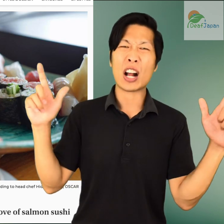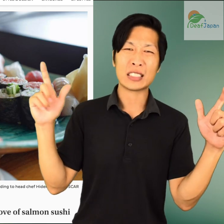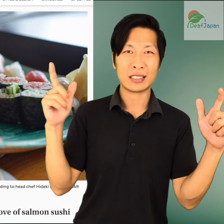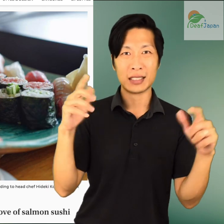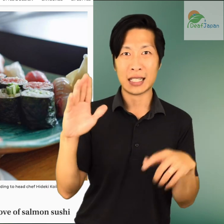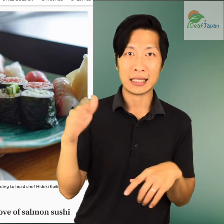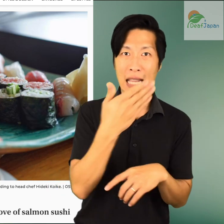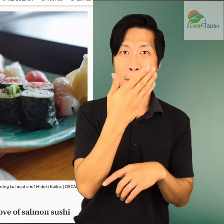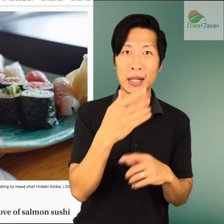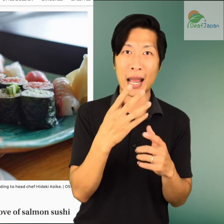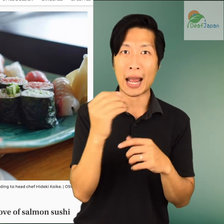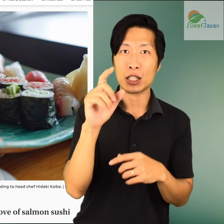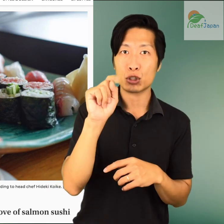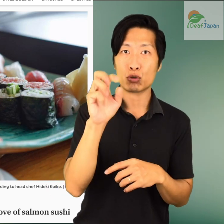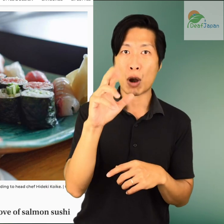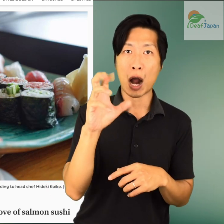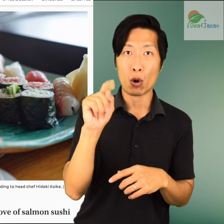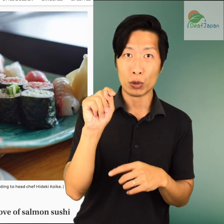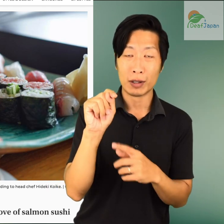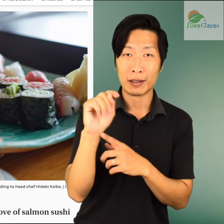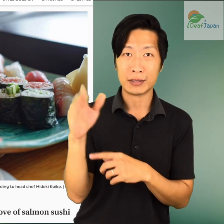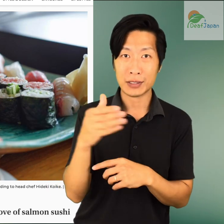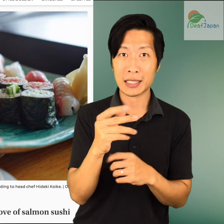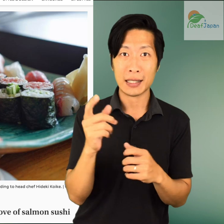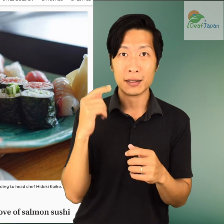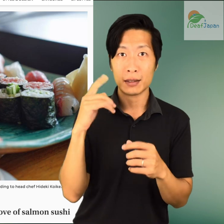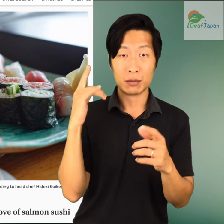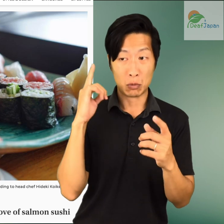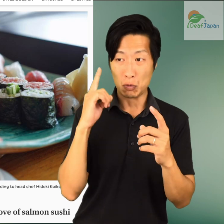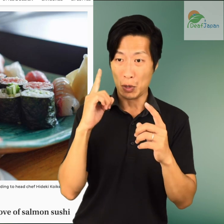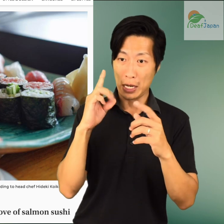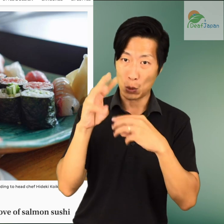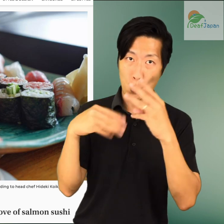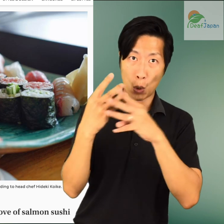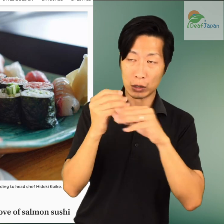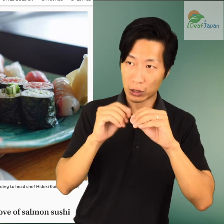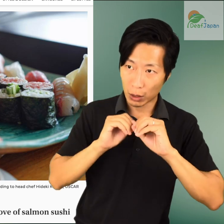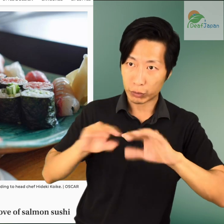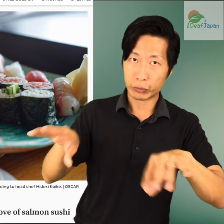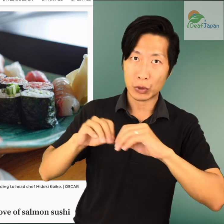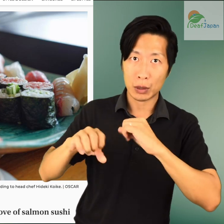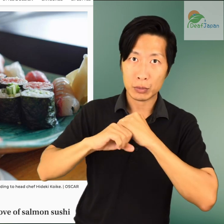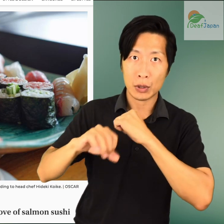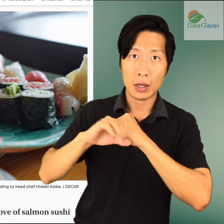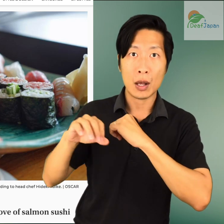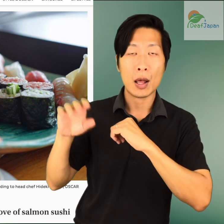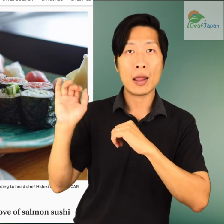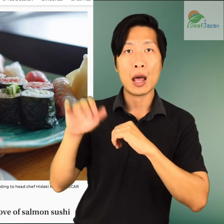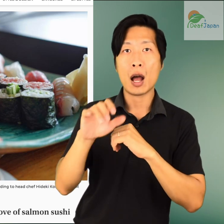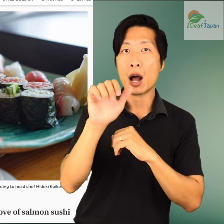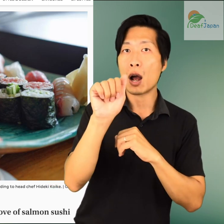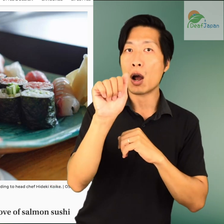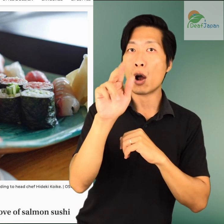farming company in the world, soft launched the product aimed specifically at the Japanese consumer, Aurora Salomon.